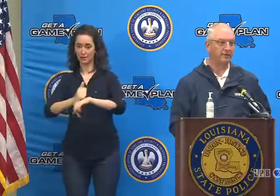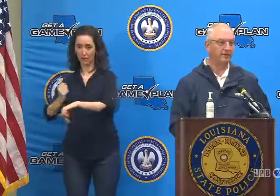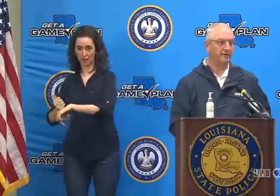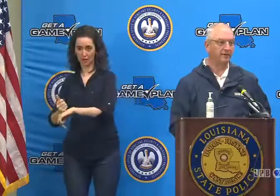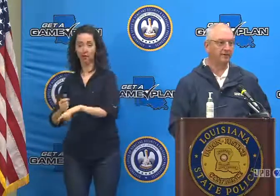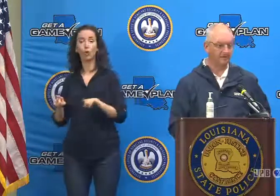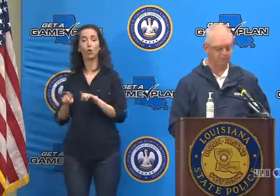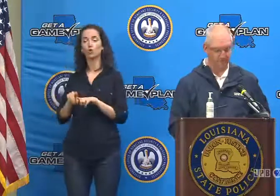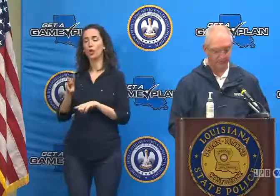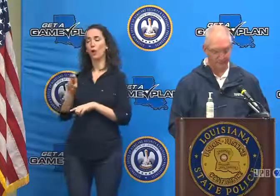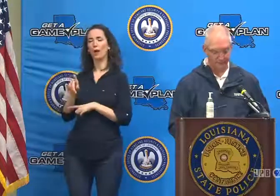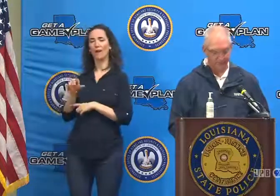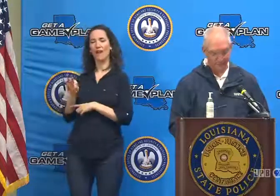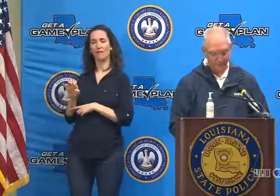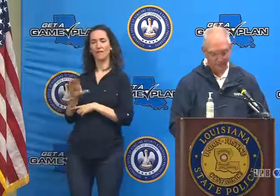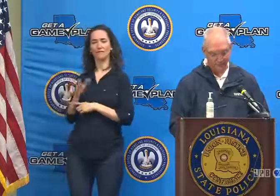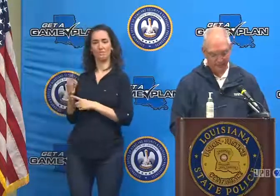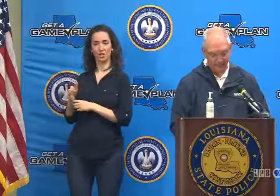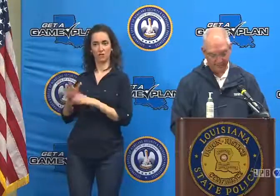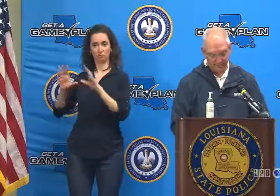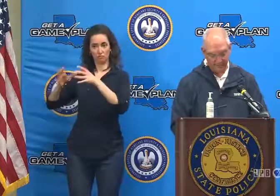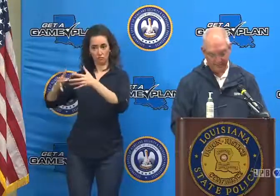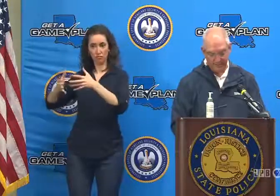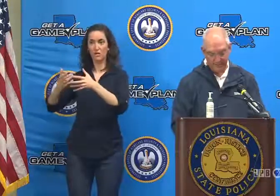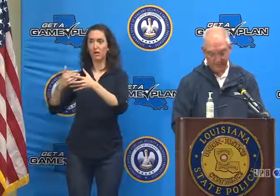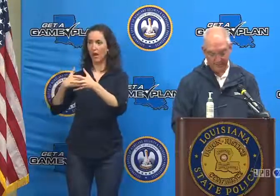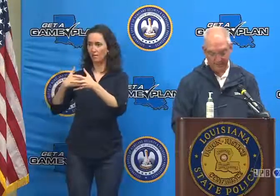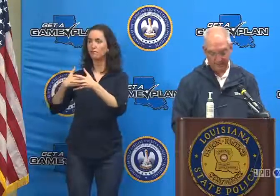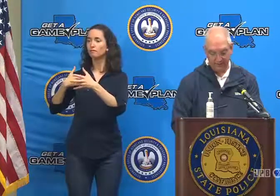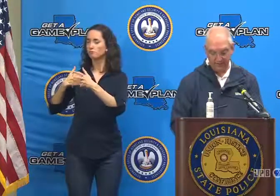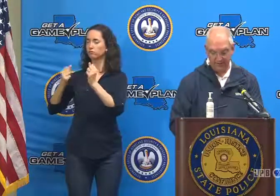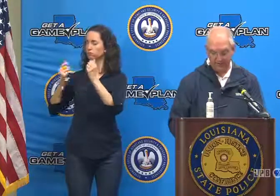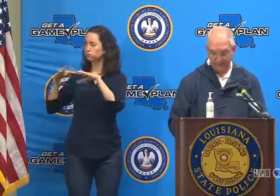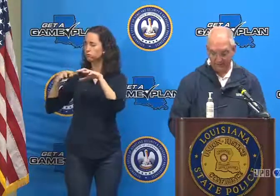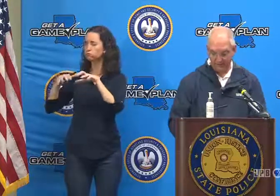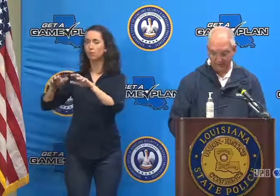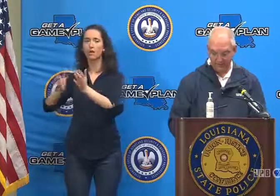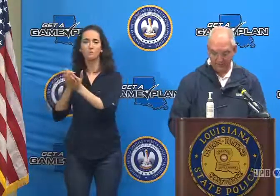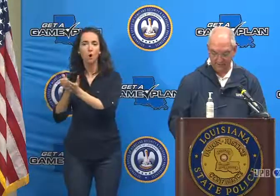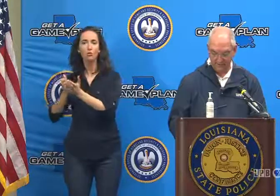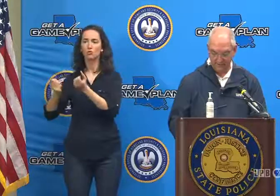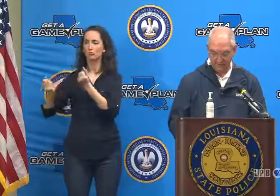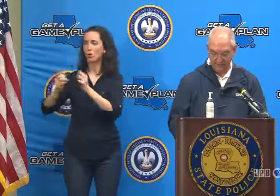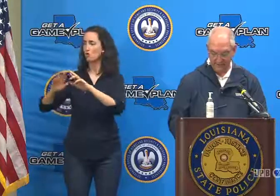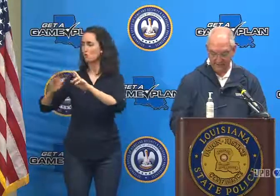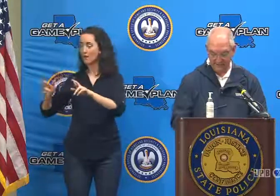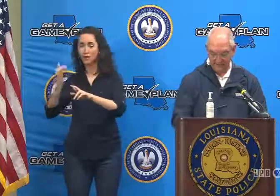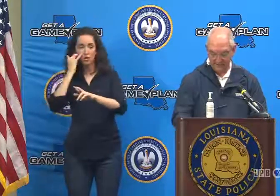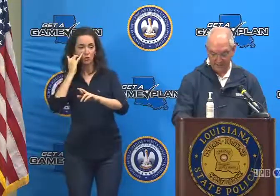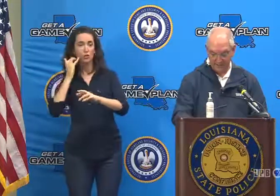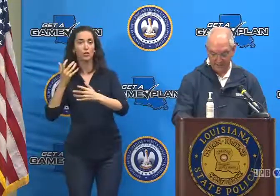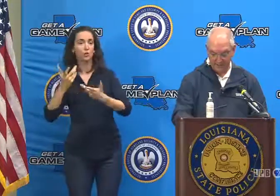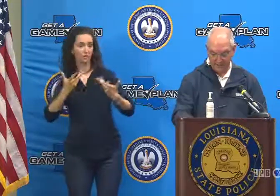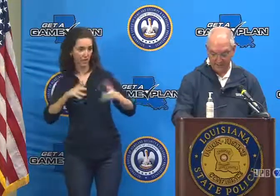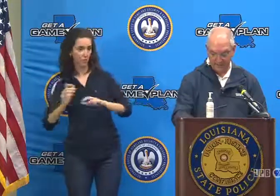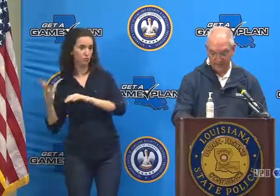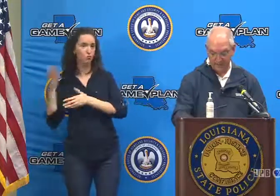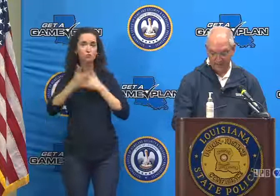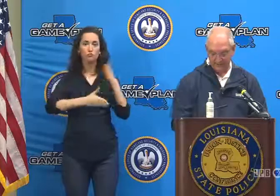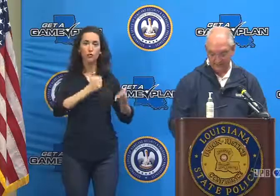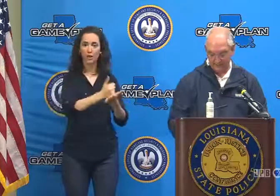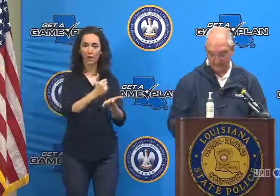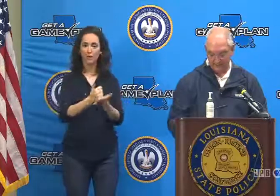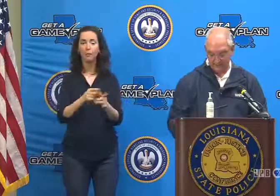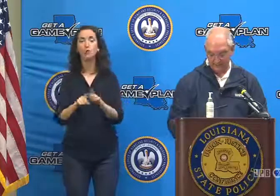each with a vehicle and a boat ready to respond into the affected areas as needed. And the state fire marshal